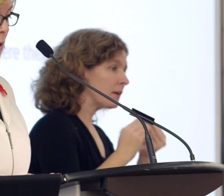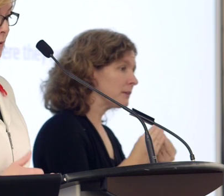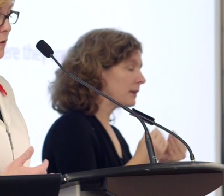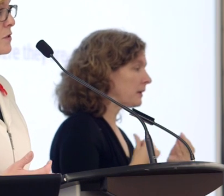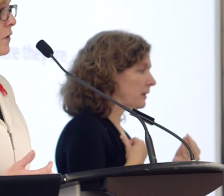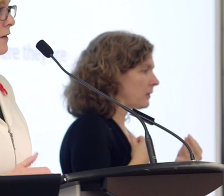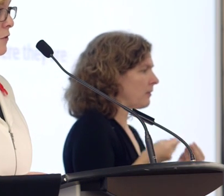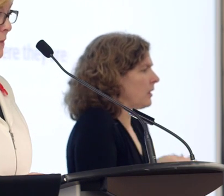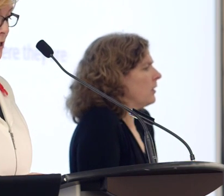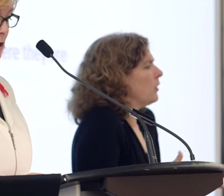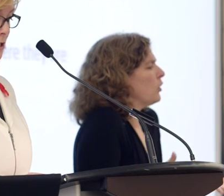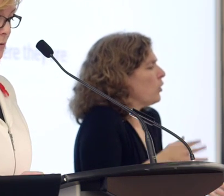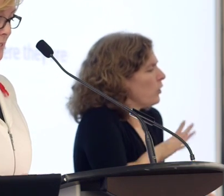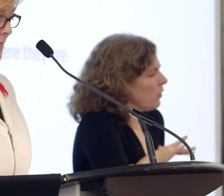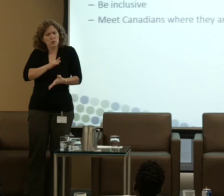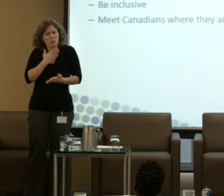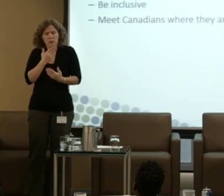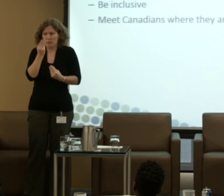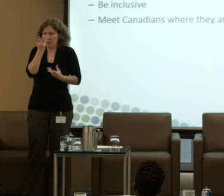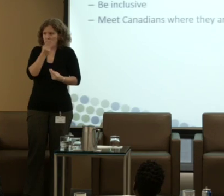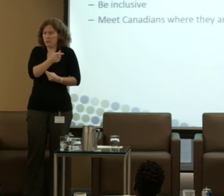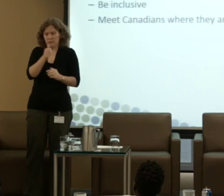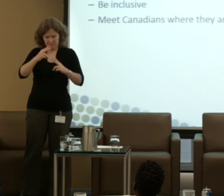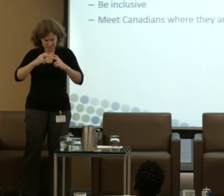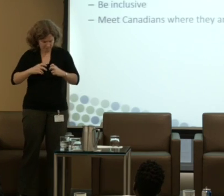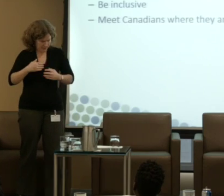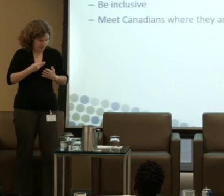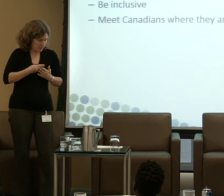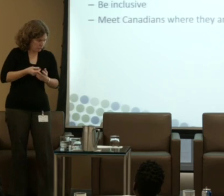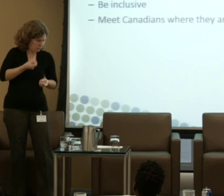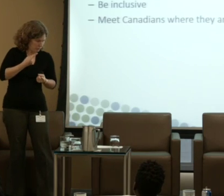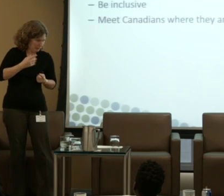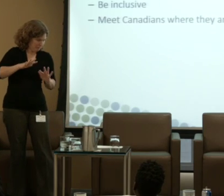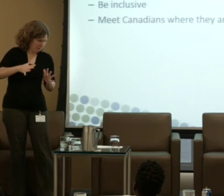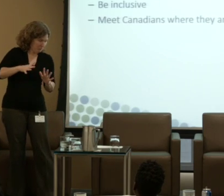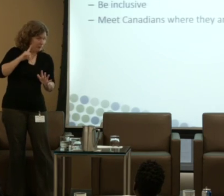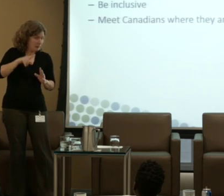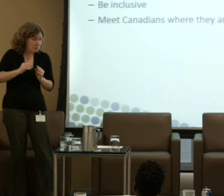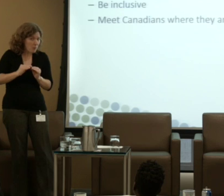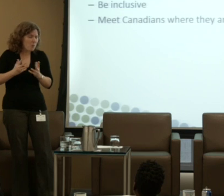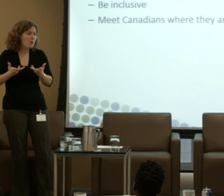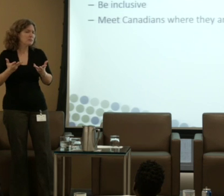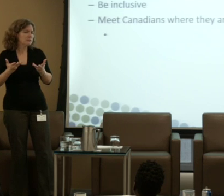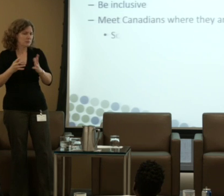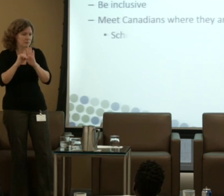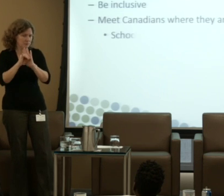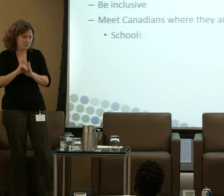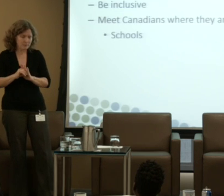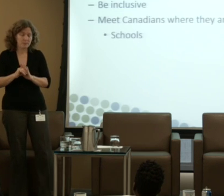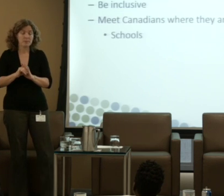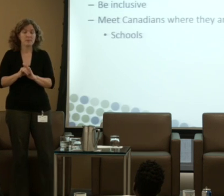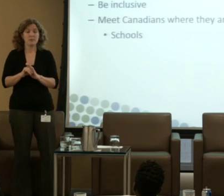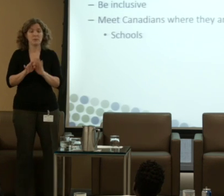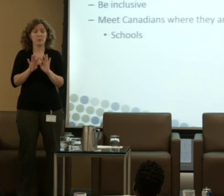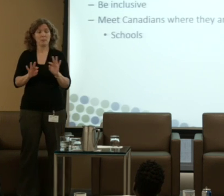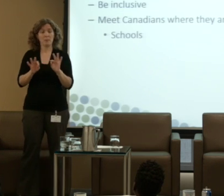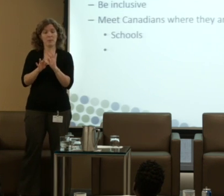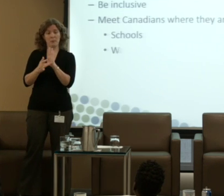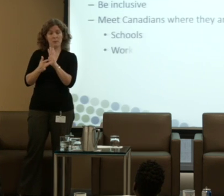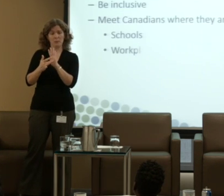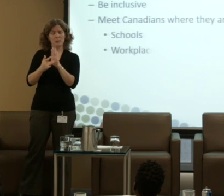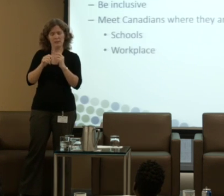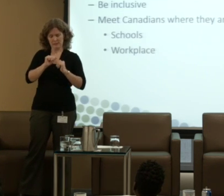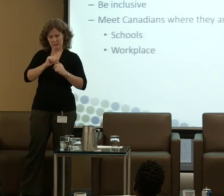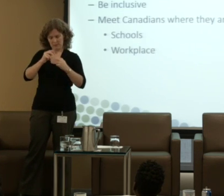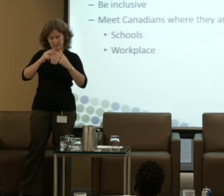Canadians with useful information to assess their financial literacy and enhance it. To that end, an important tool is a